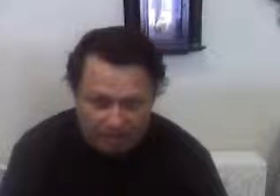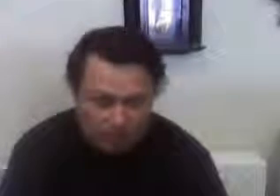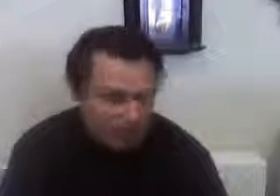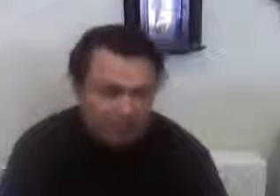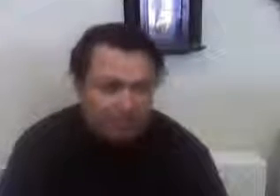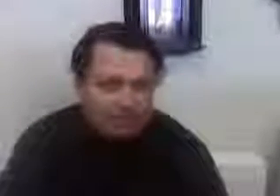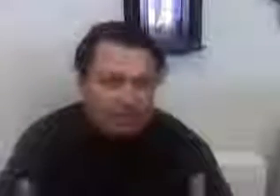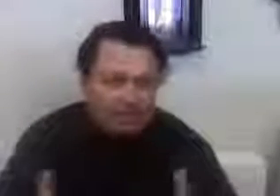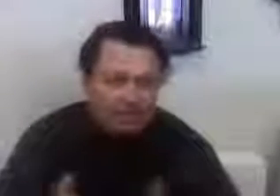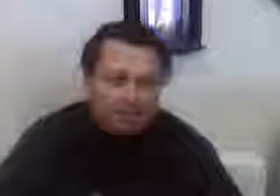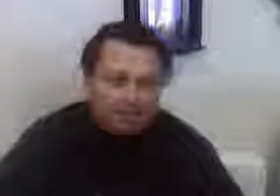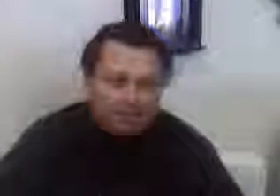Whatever the society is.